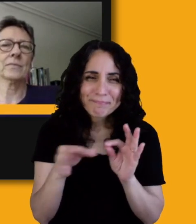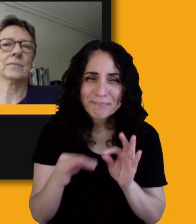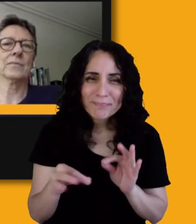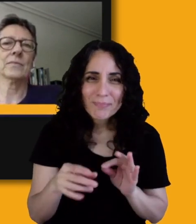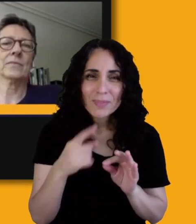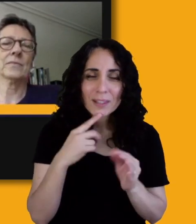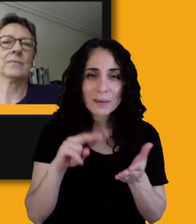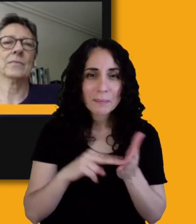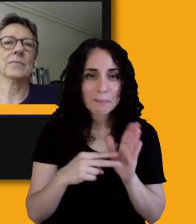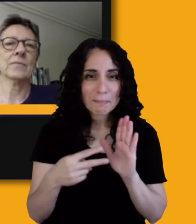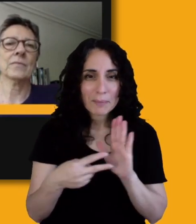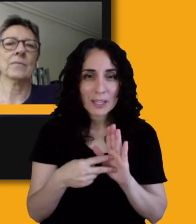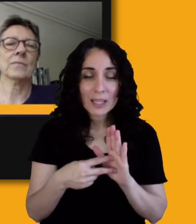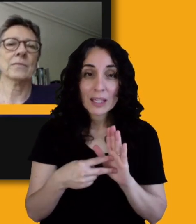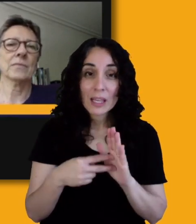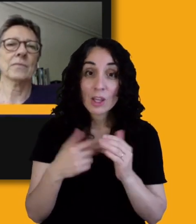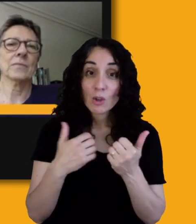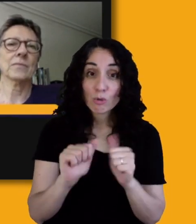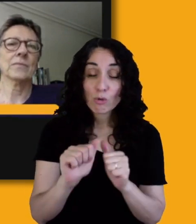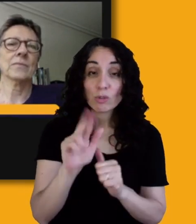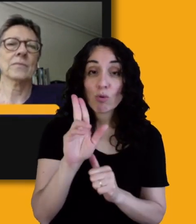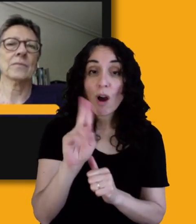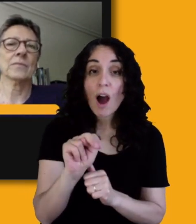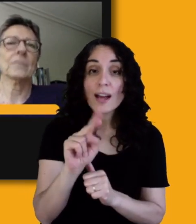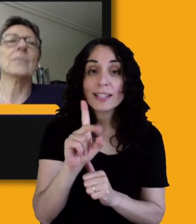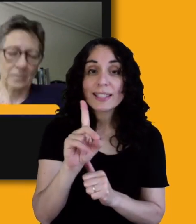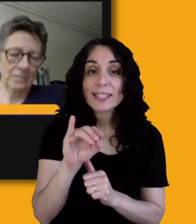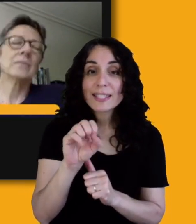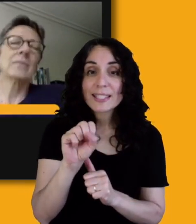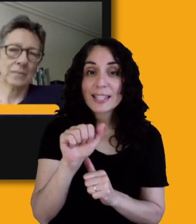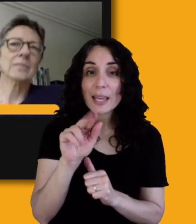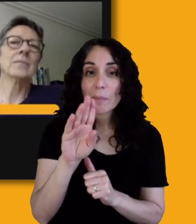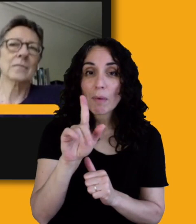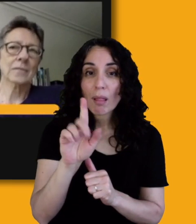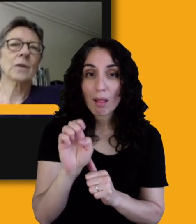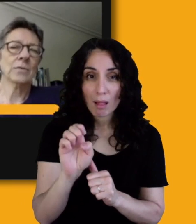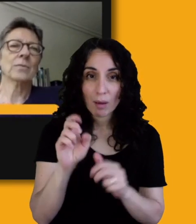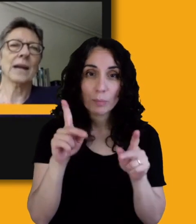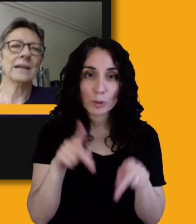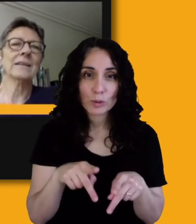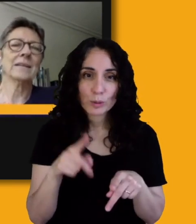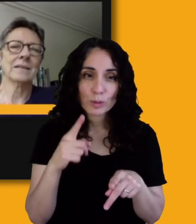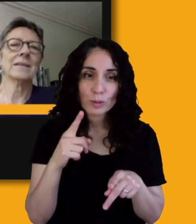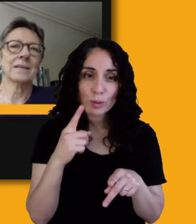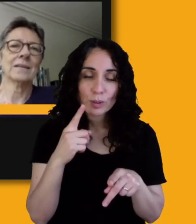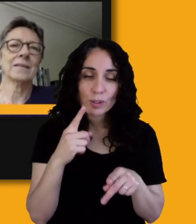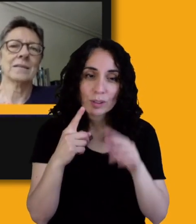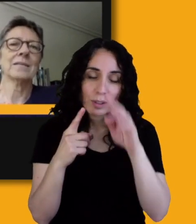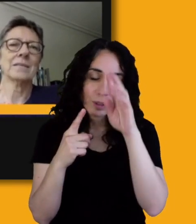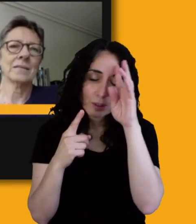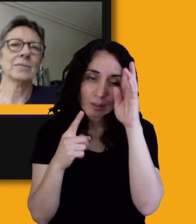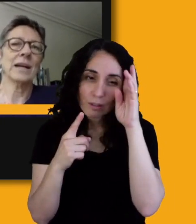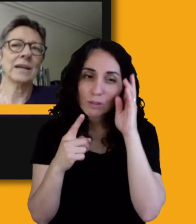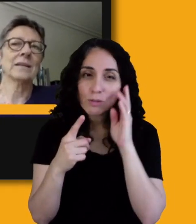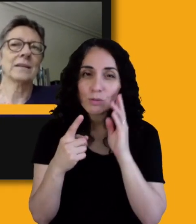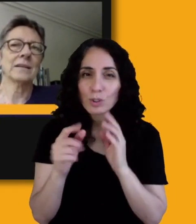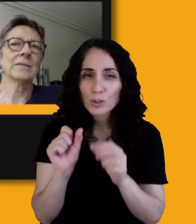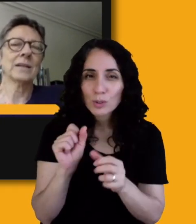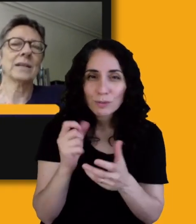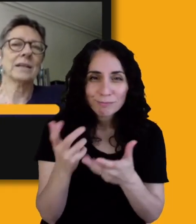basically to undisable a person to work on the. Right. You can sit there